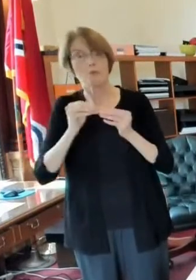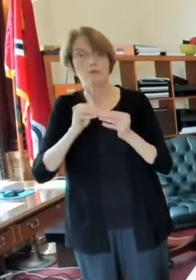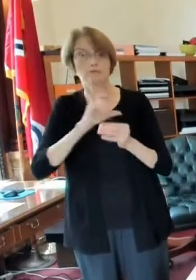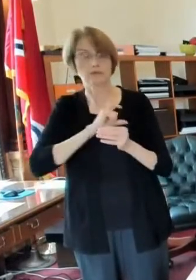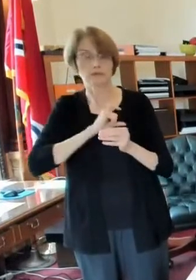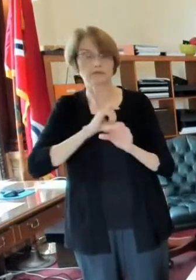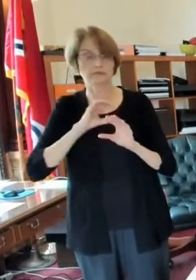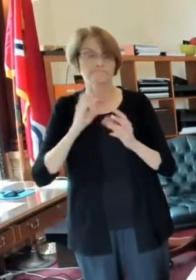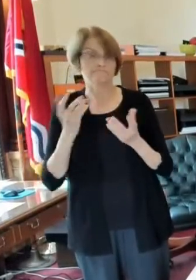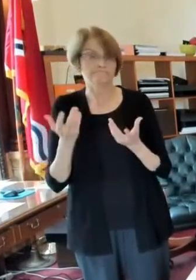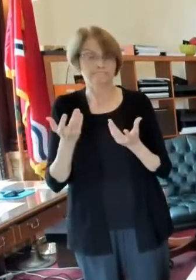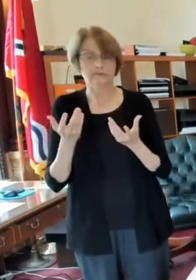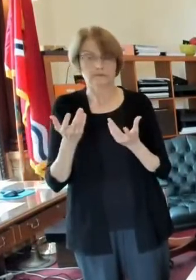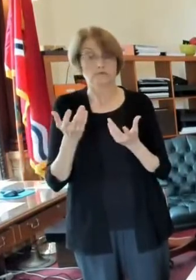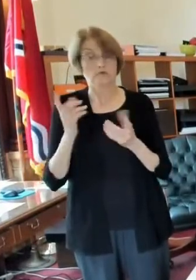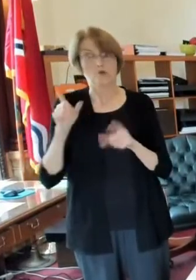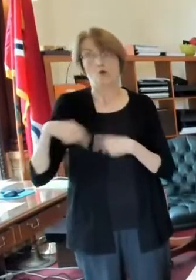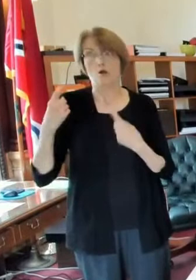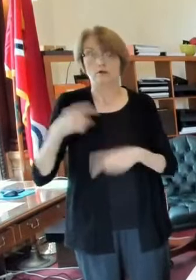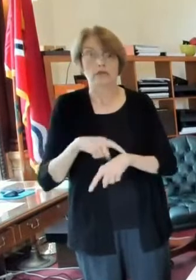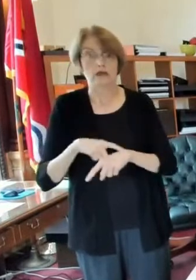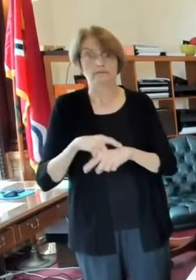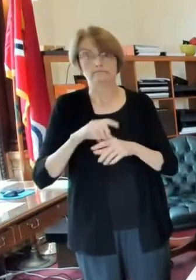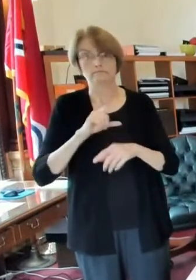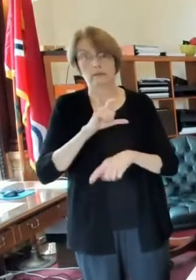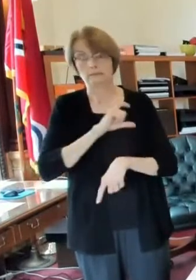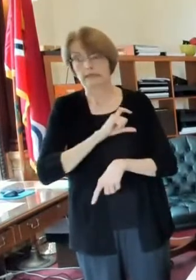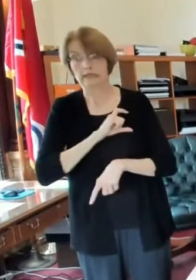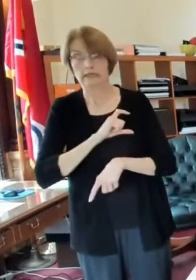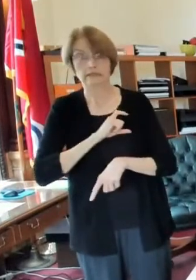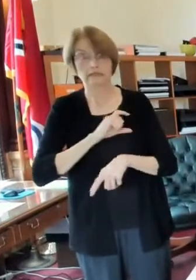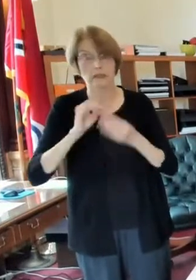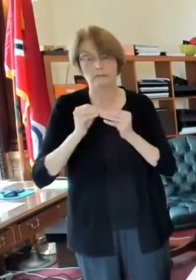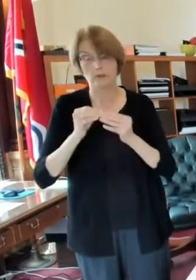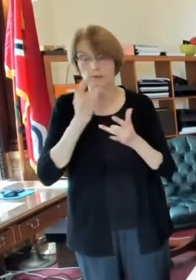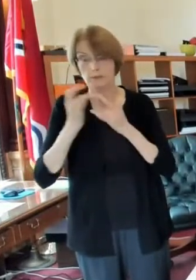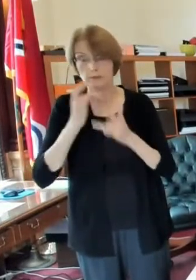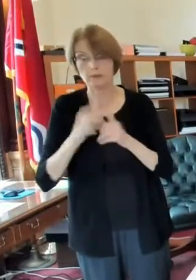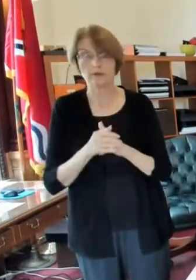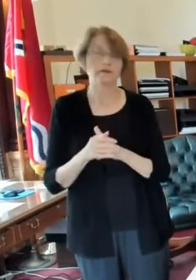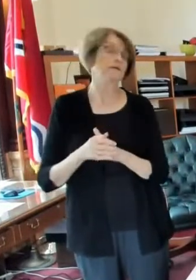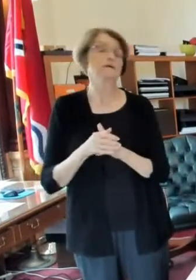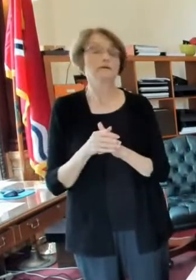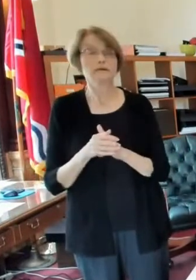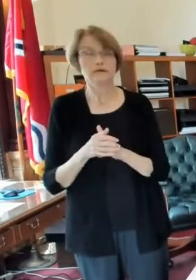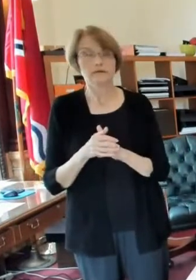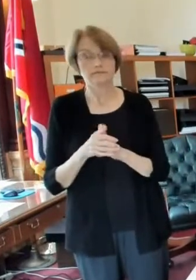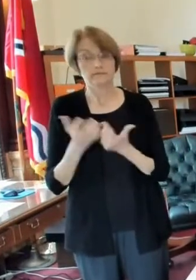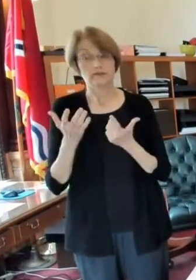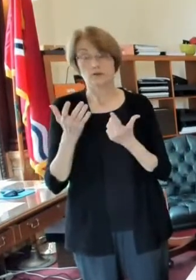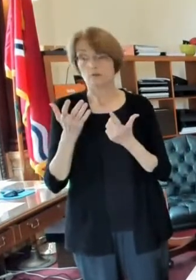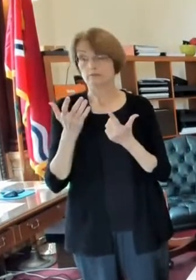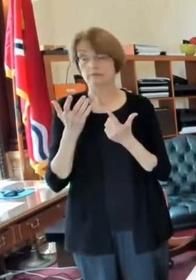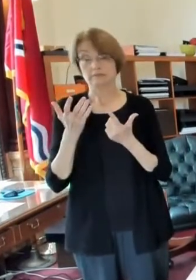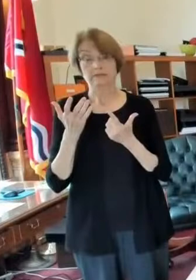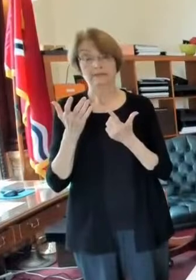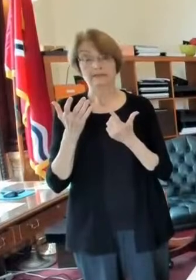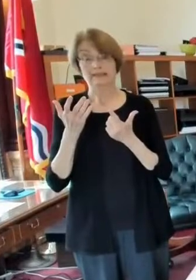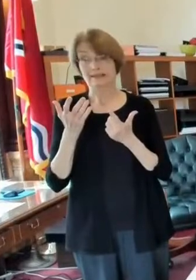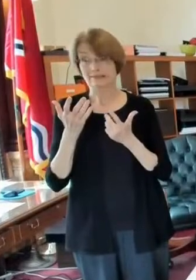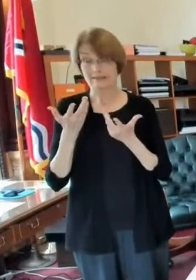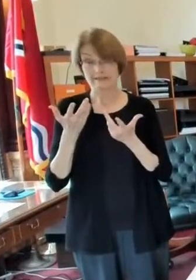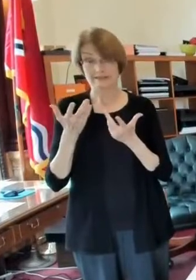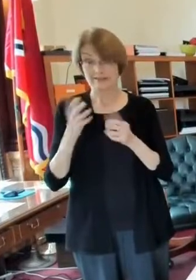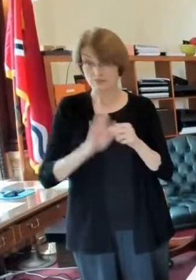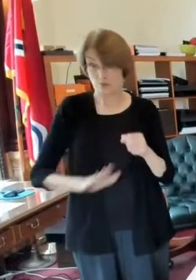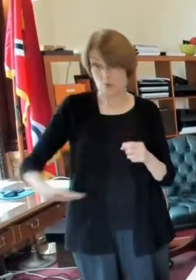been for a long time we know that every other police department in the area every other police